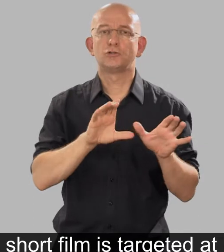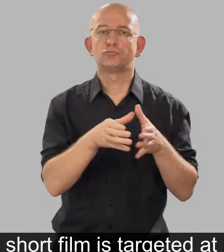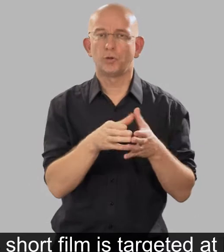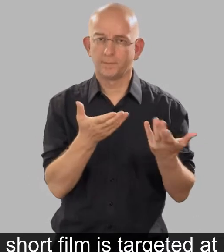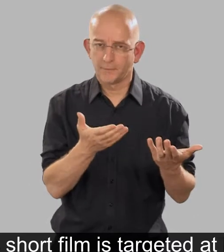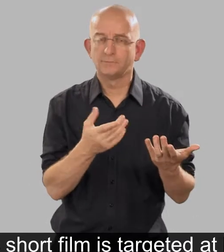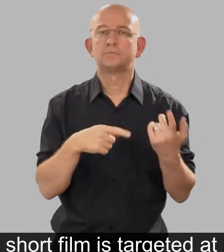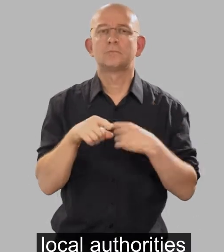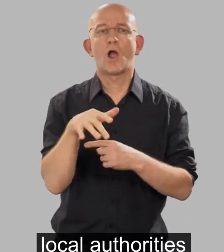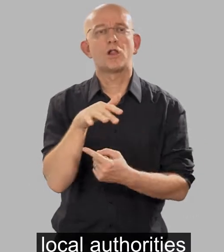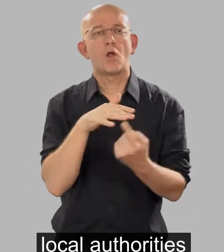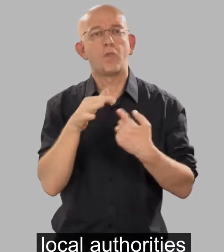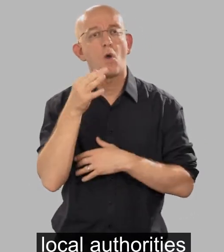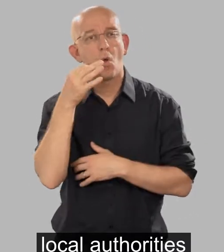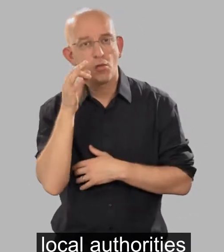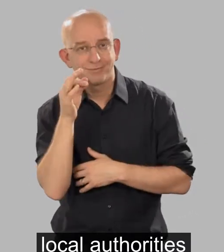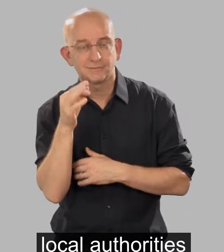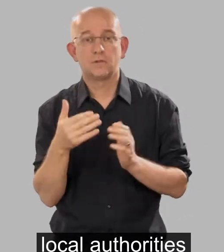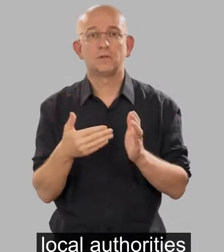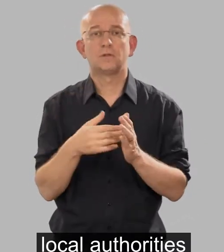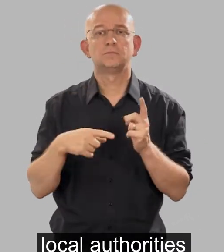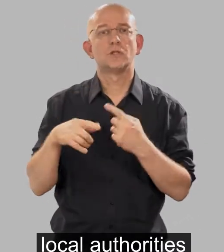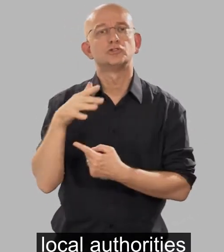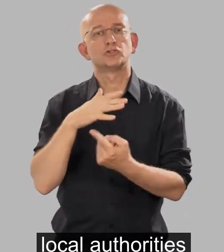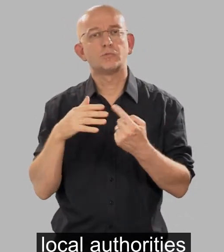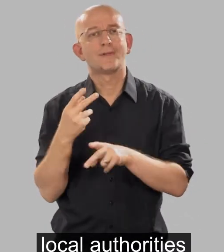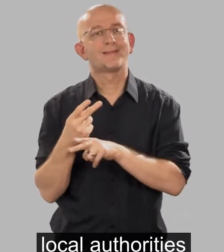local authorities and social care providers.